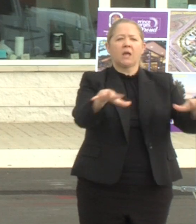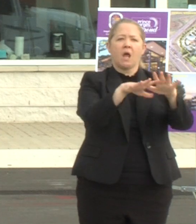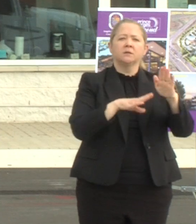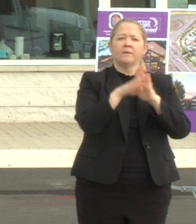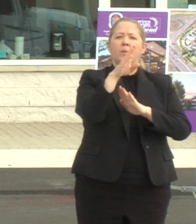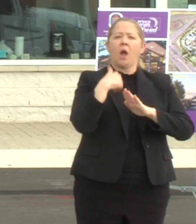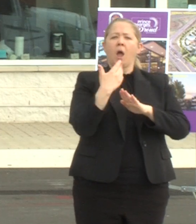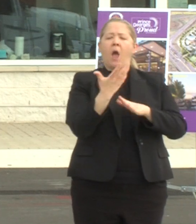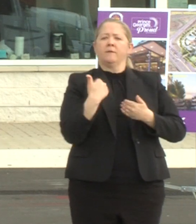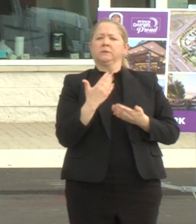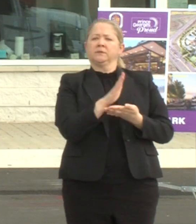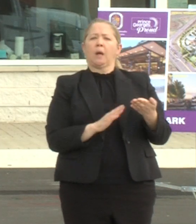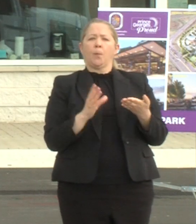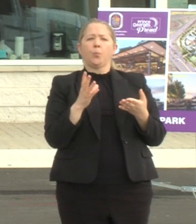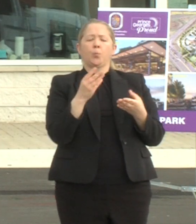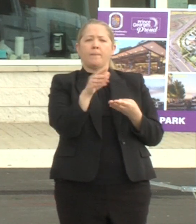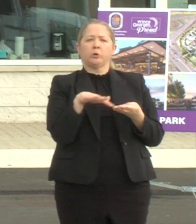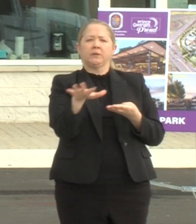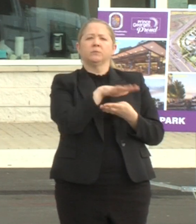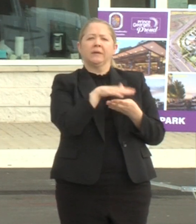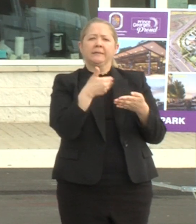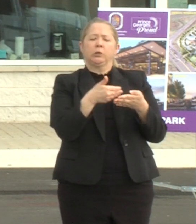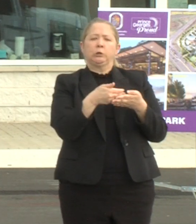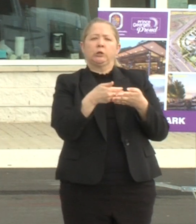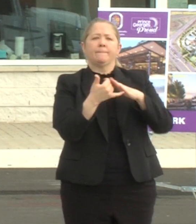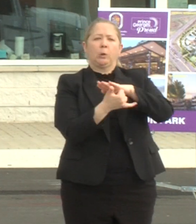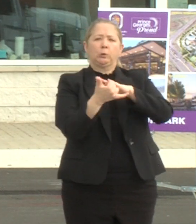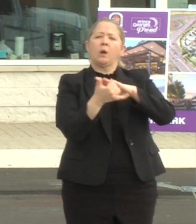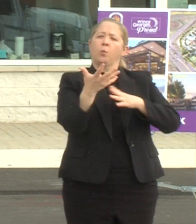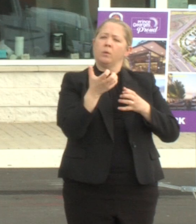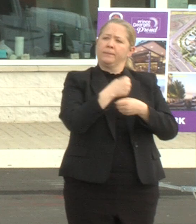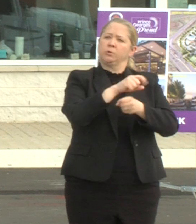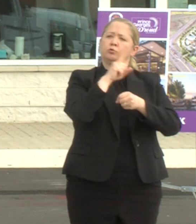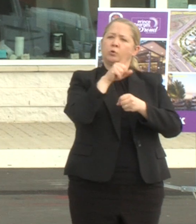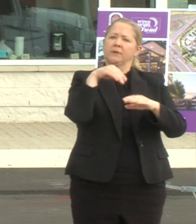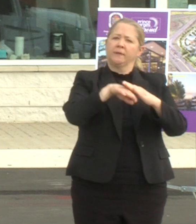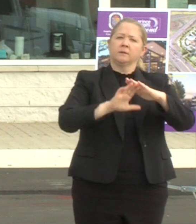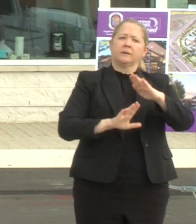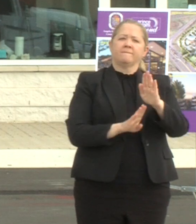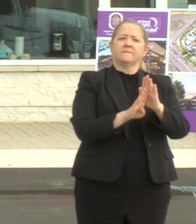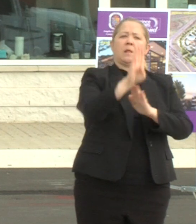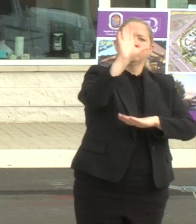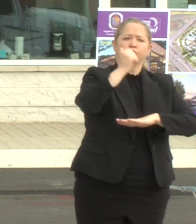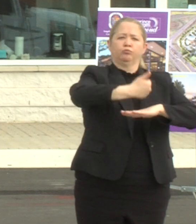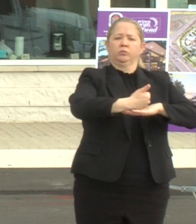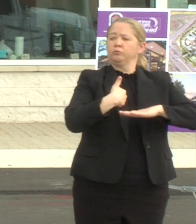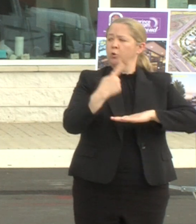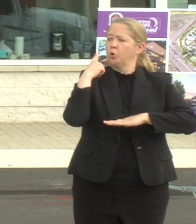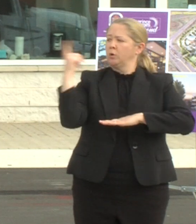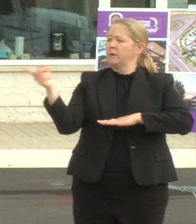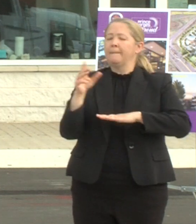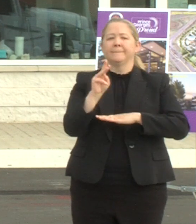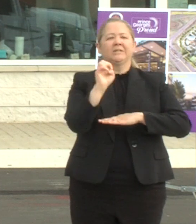avenue right in front of the metro and i wanted to make sure that in the development as me and mr bellamy talked about many